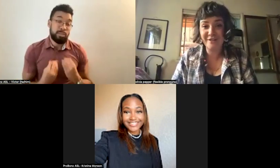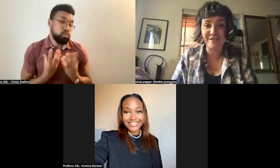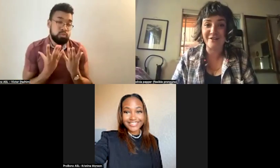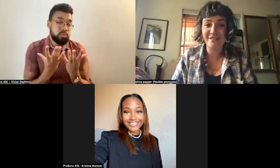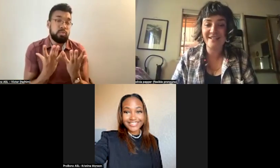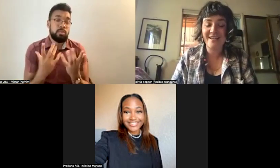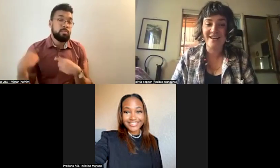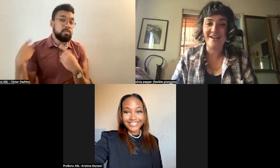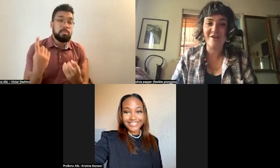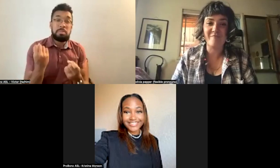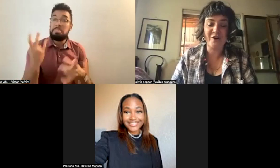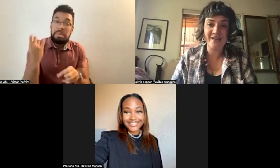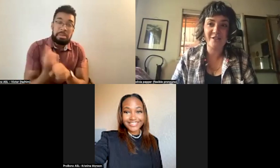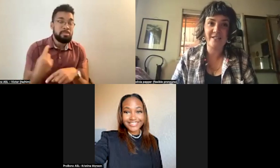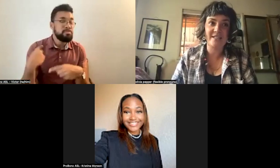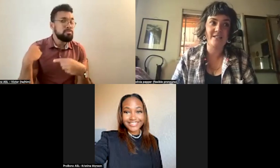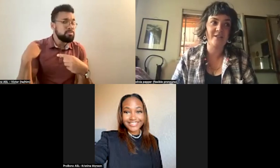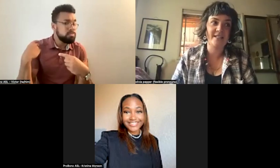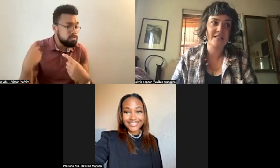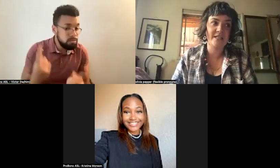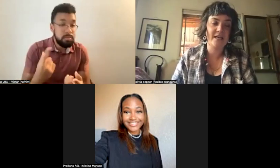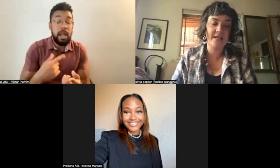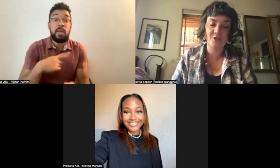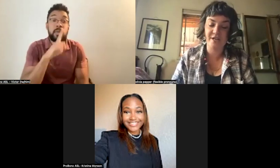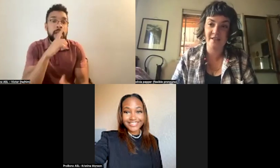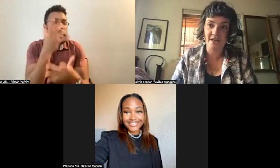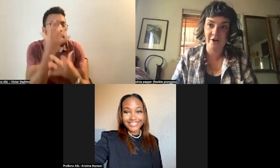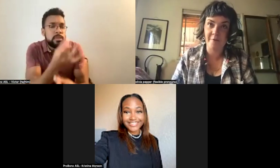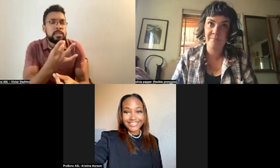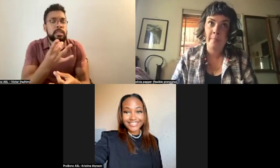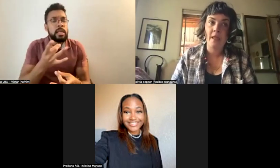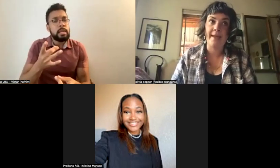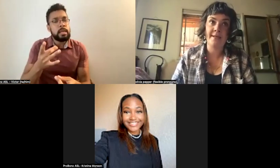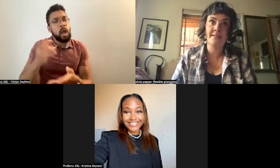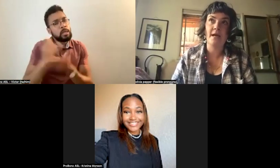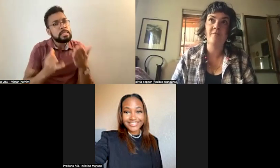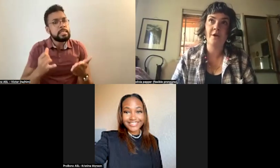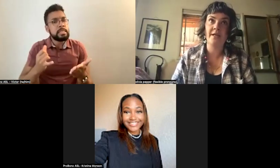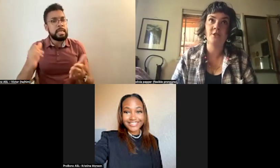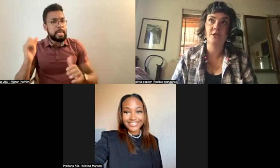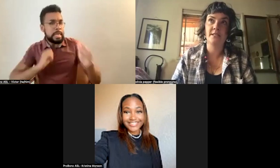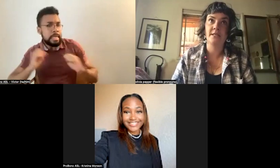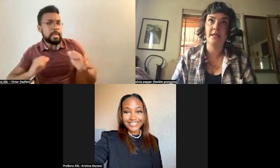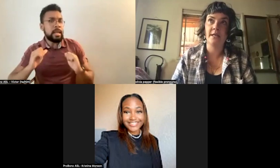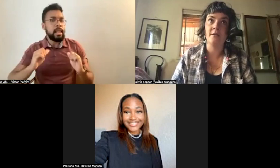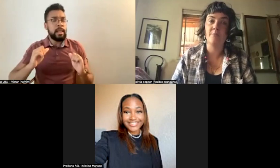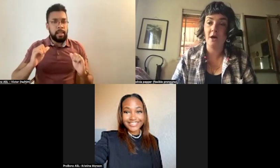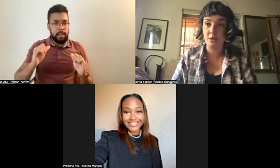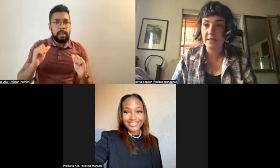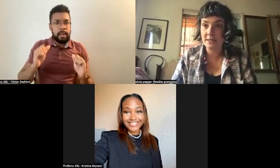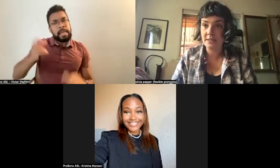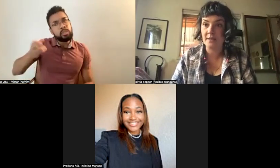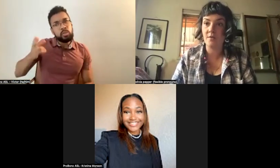years and years. I'm very interested in artistic history and theater. And I'm very interested in